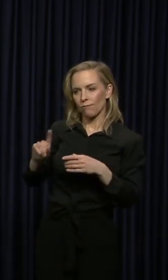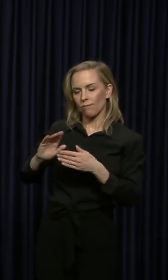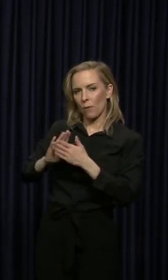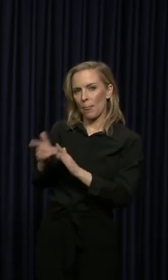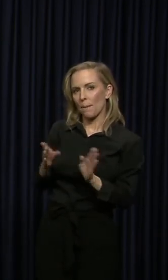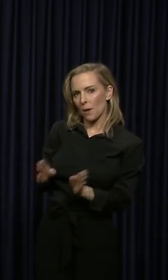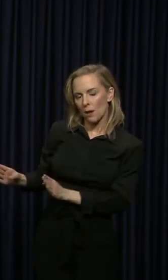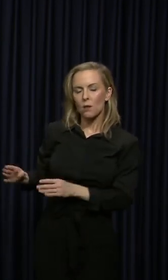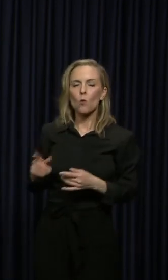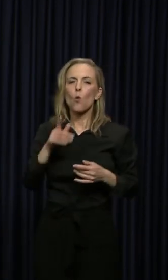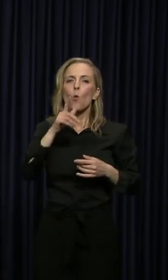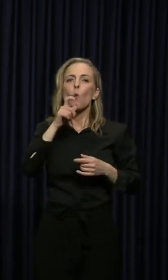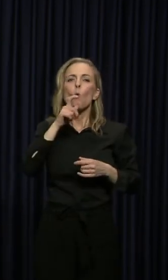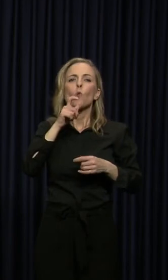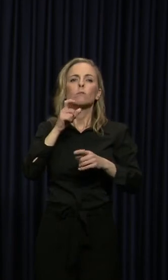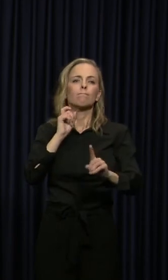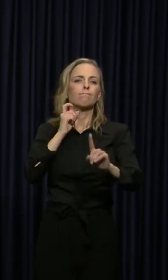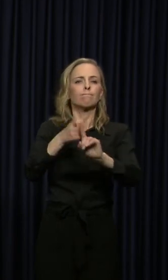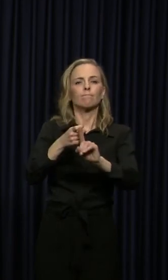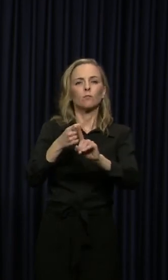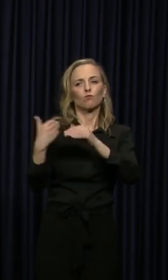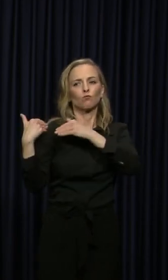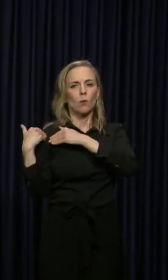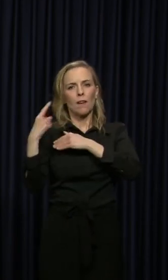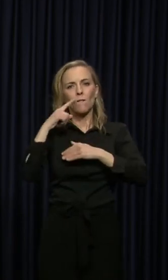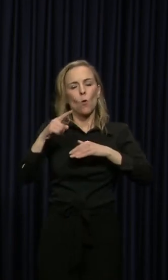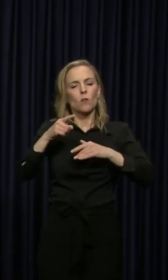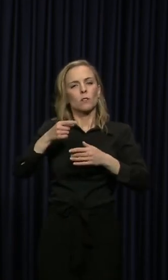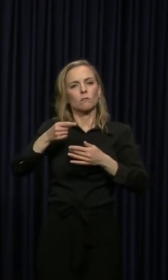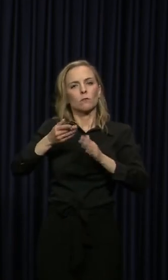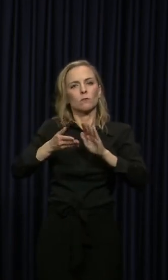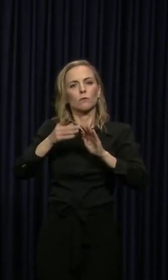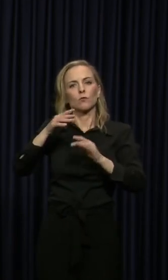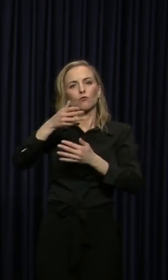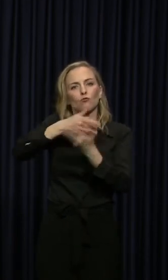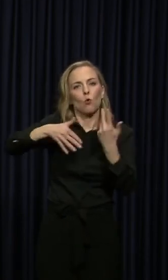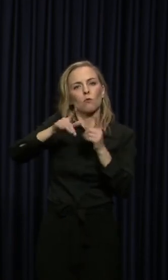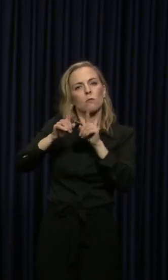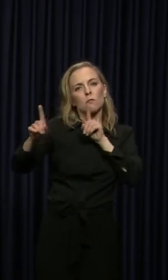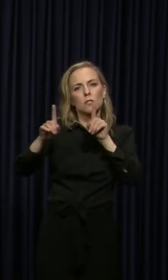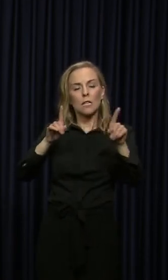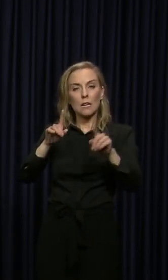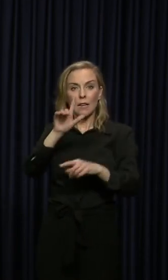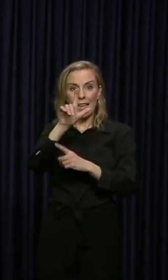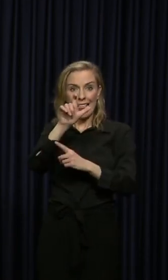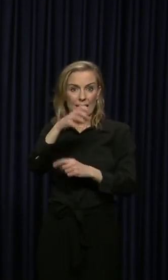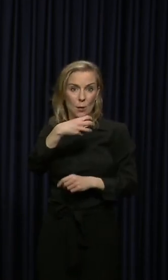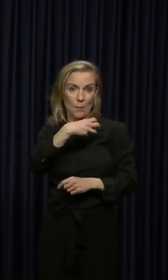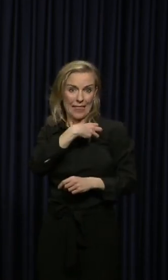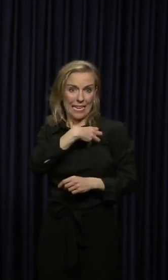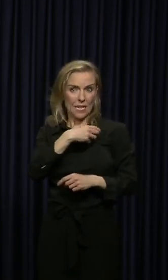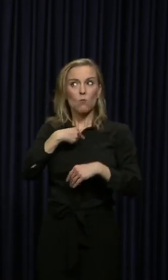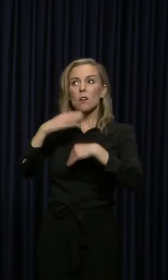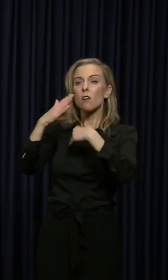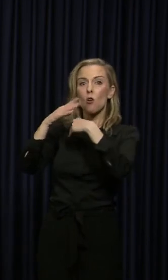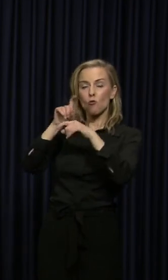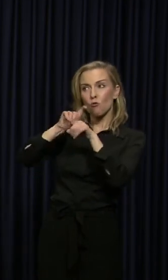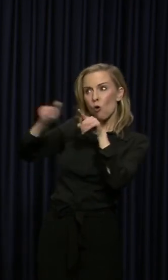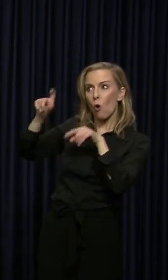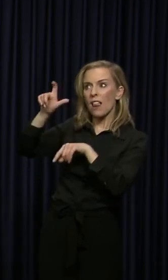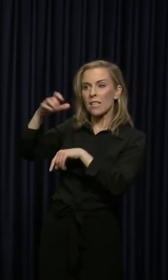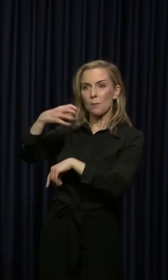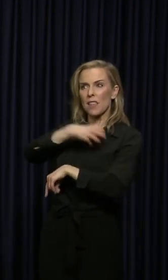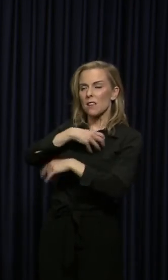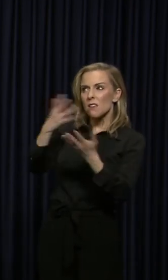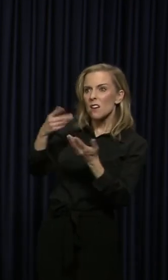who is in charge of enforcing social distancing? Lexington police has been getting calls, but they say that they can't enforce it. What